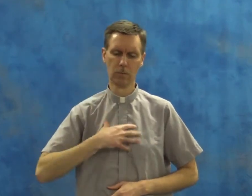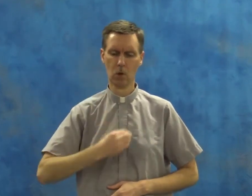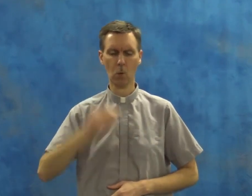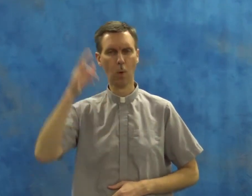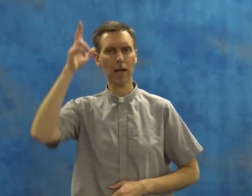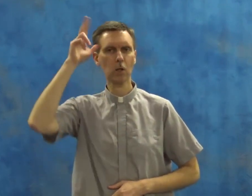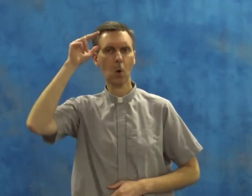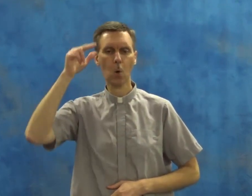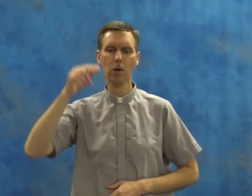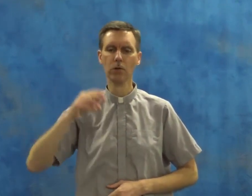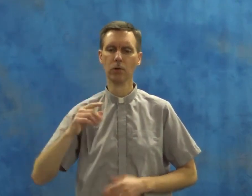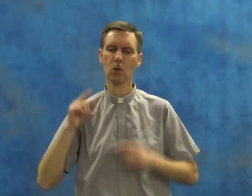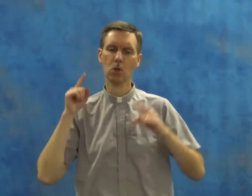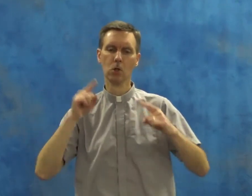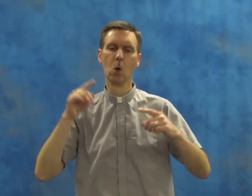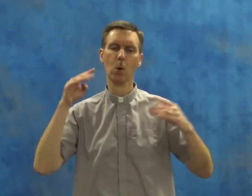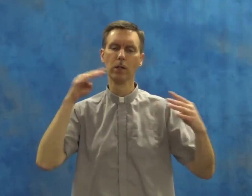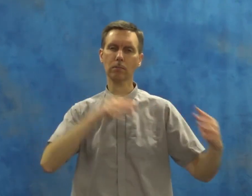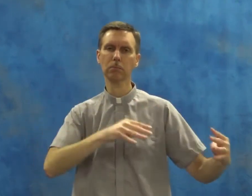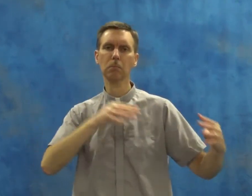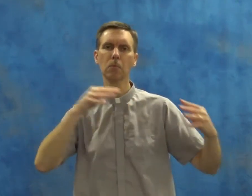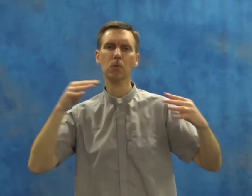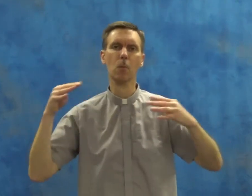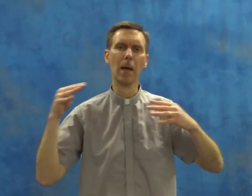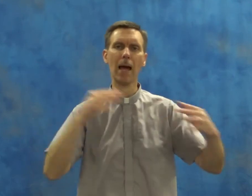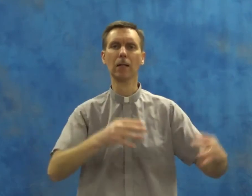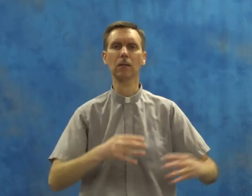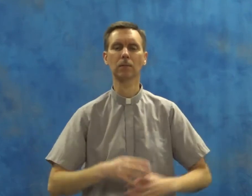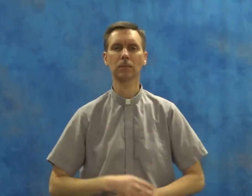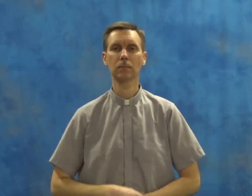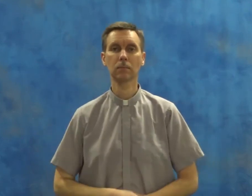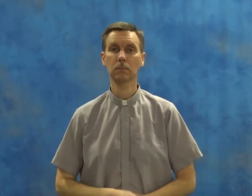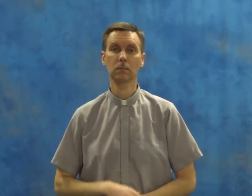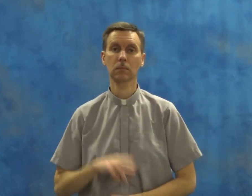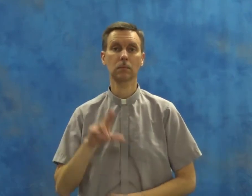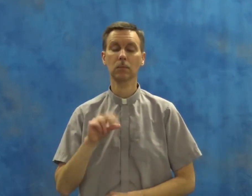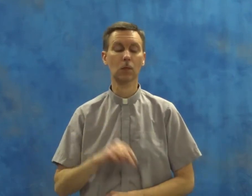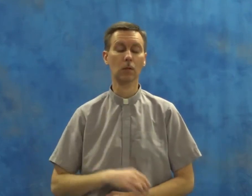A white horse going to battle? No.